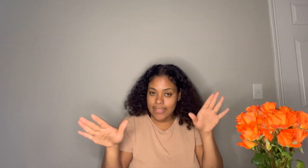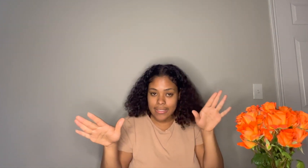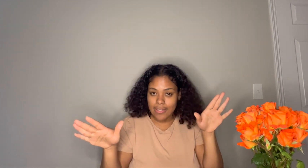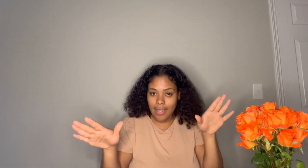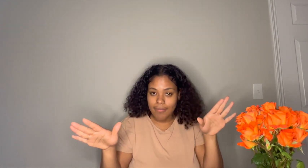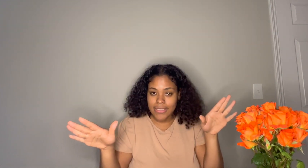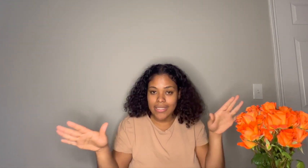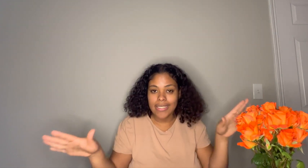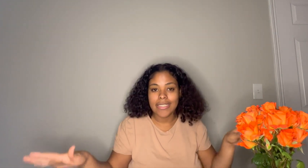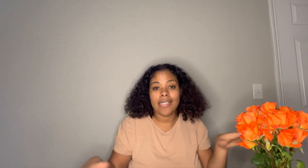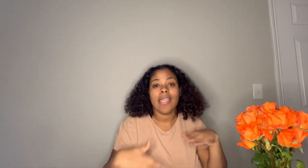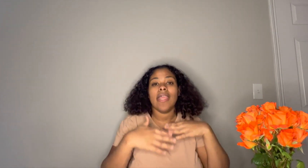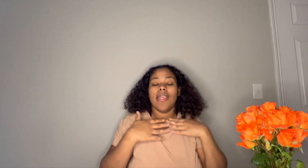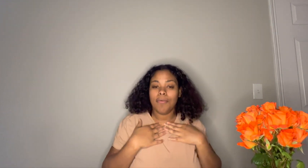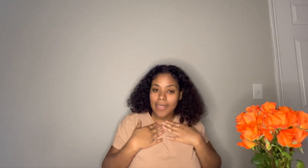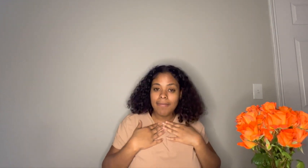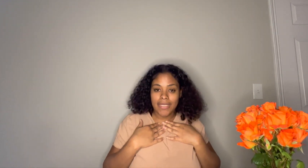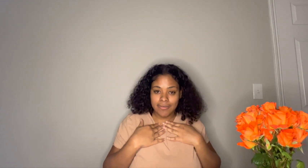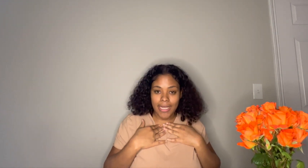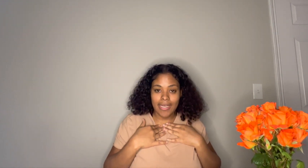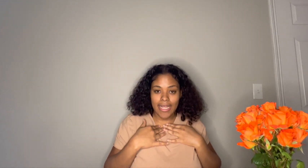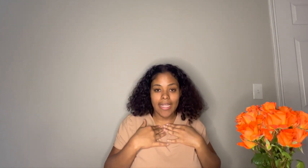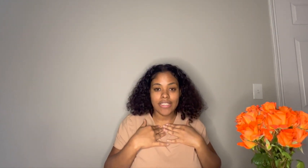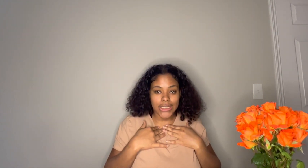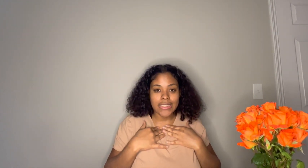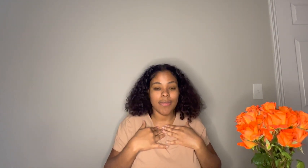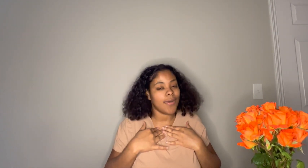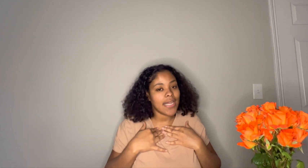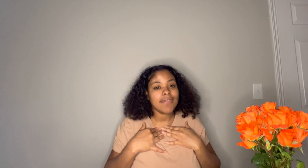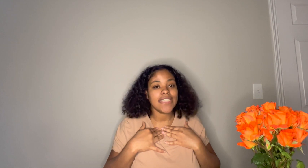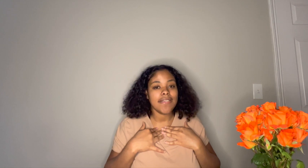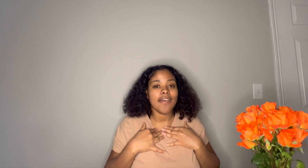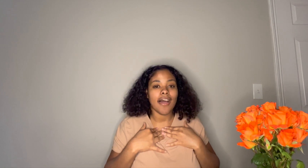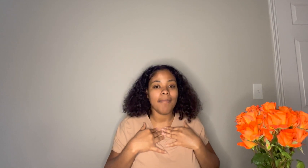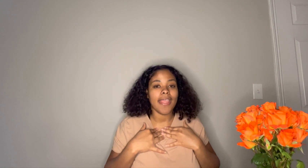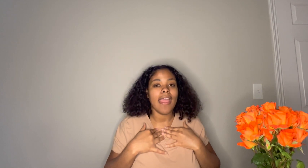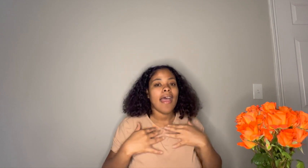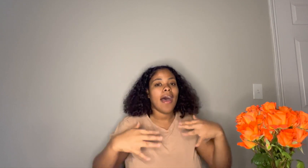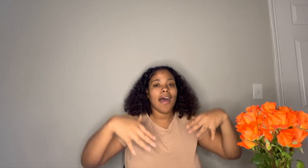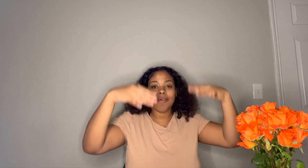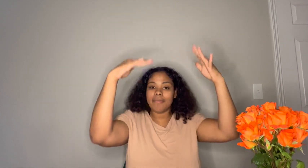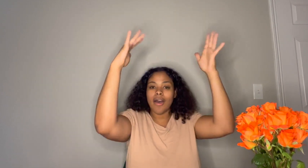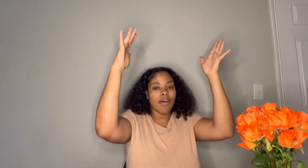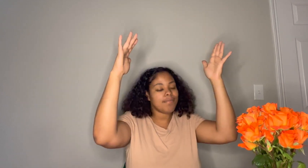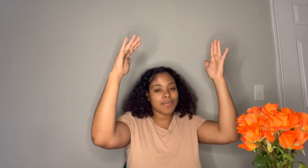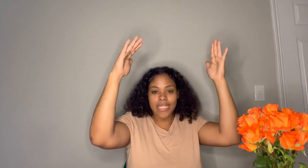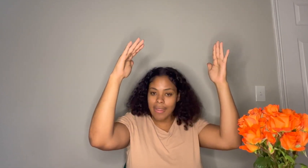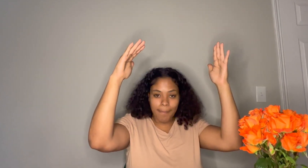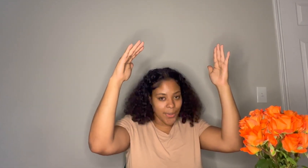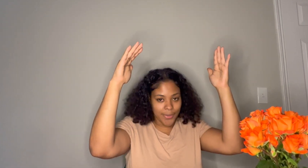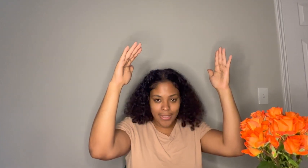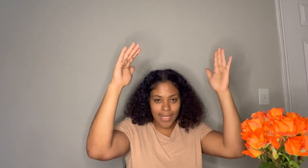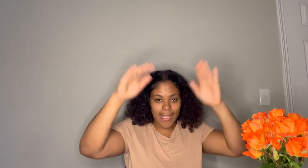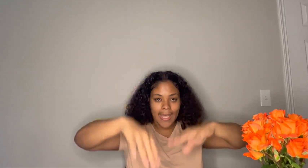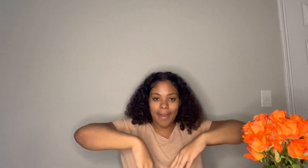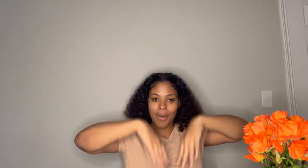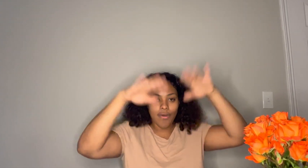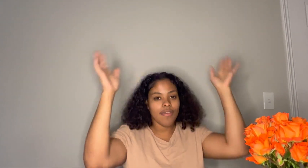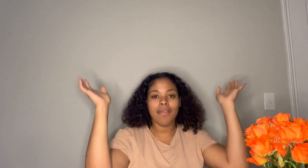in the comment section it really makes my day trust me when I receive a comment I'm up to the moon okay I'm over the